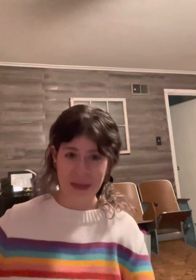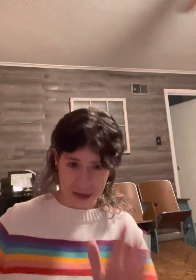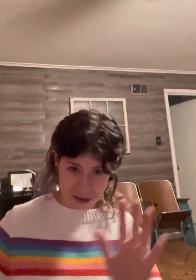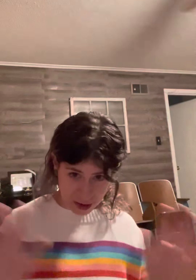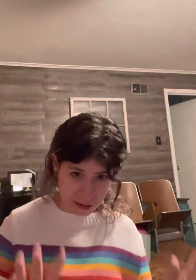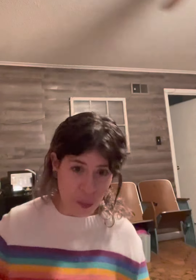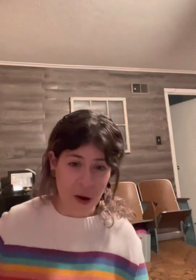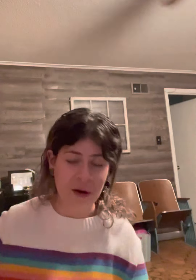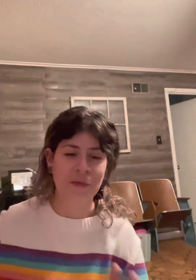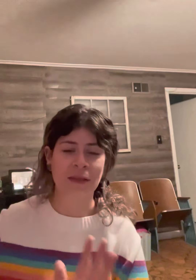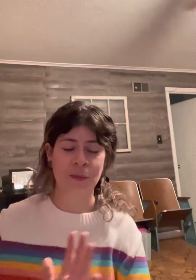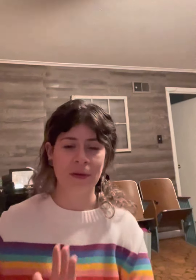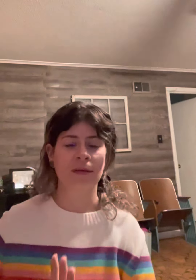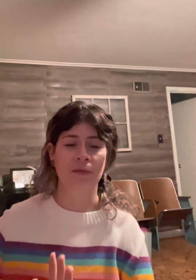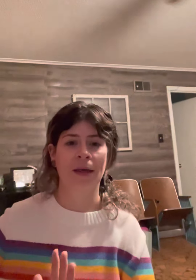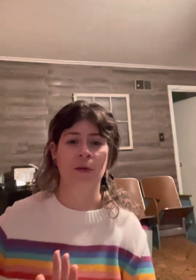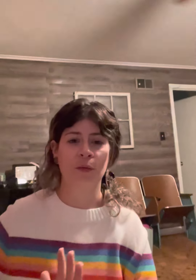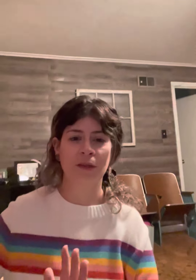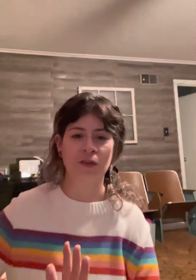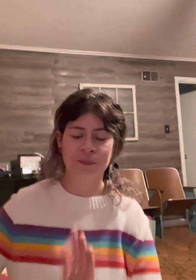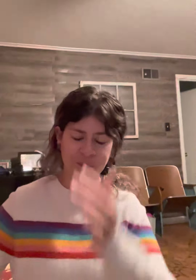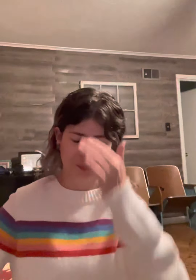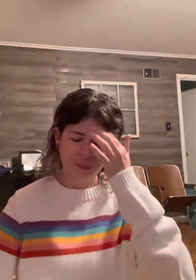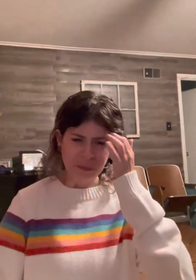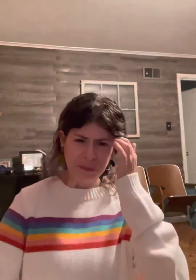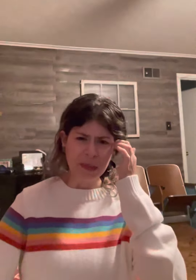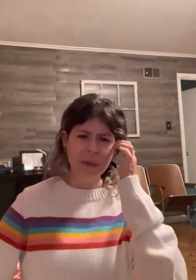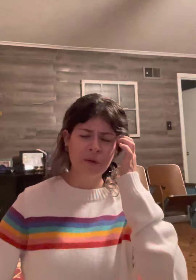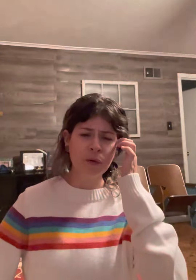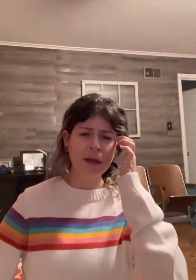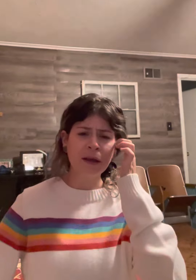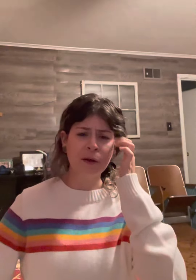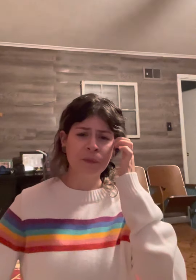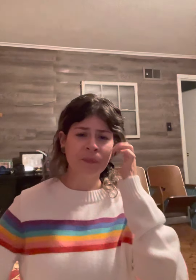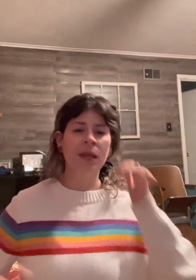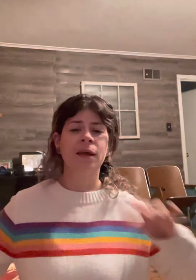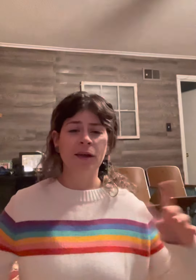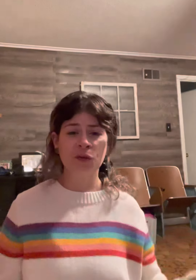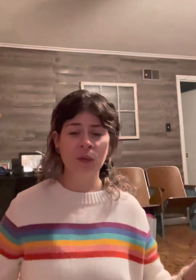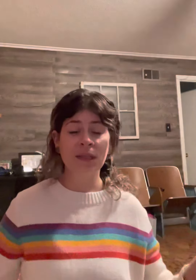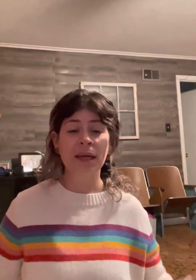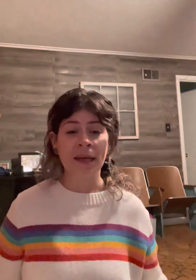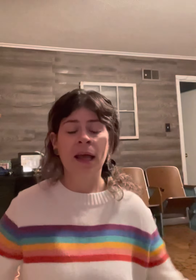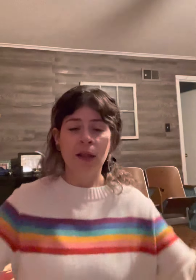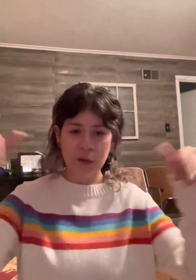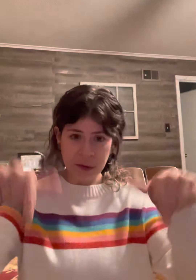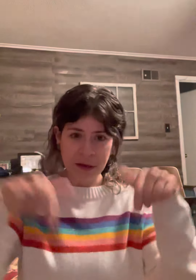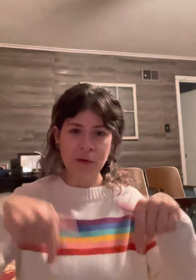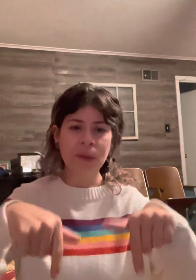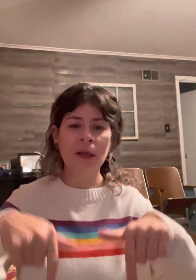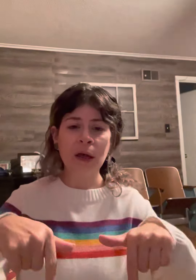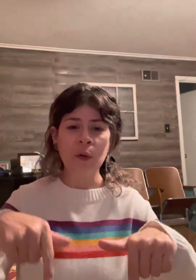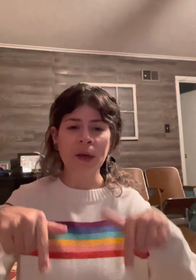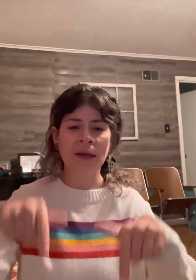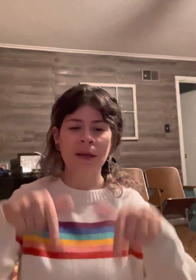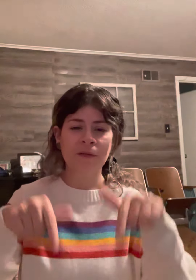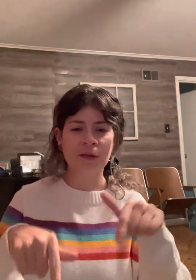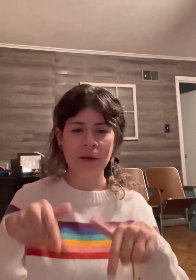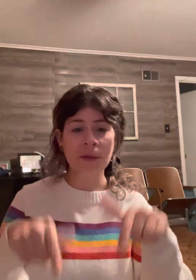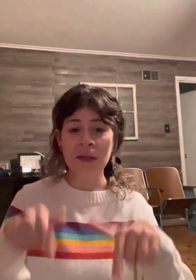that next part of expressive language. And before I go, I just want to say, look down below, and if there's something that